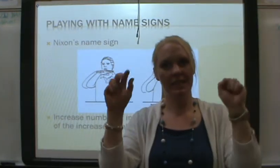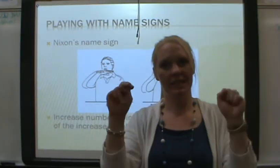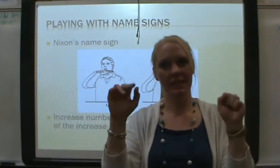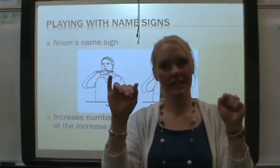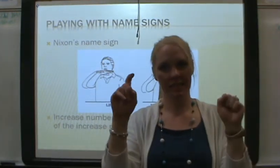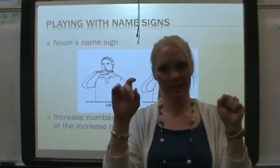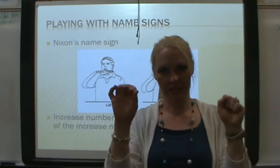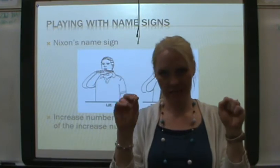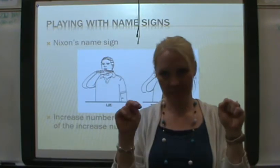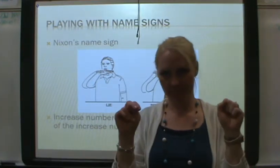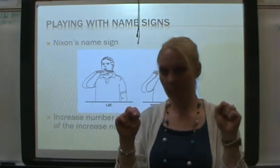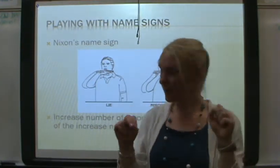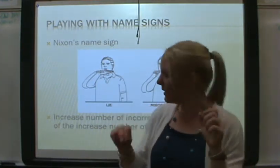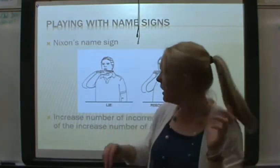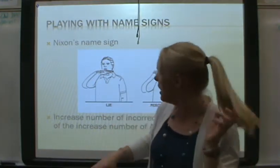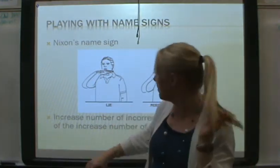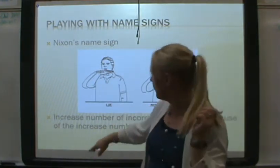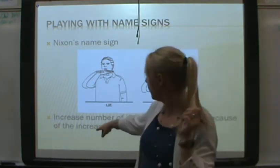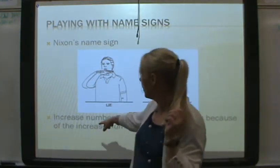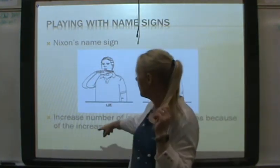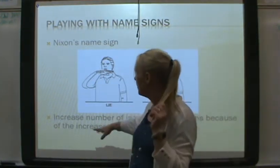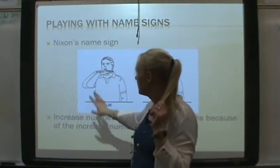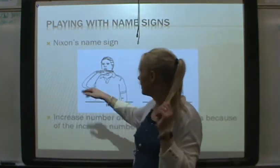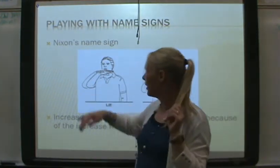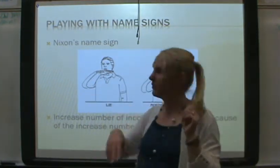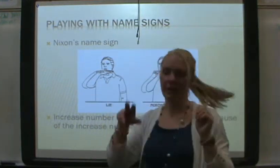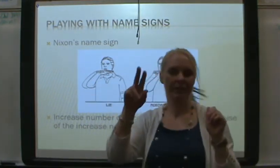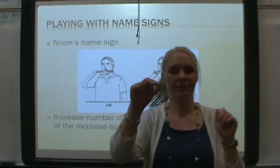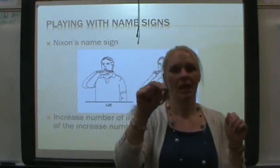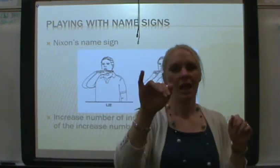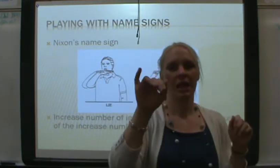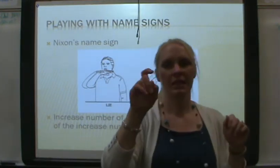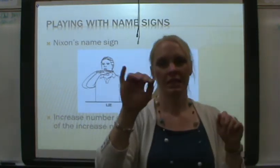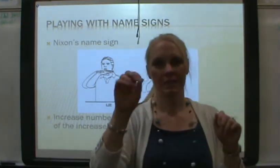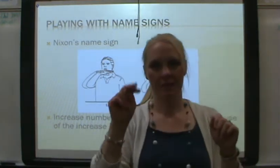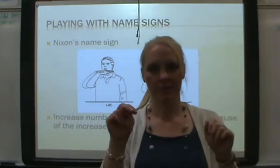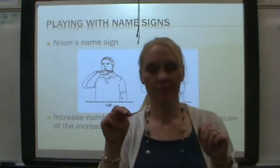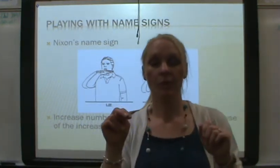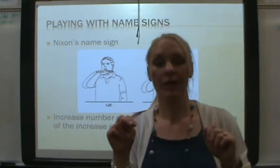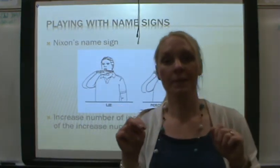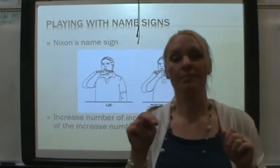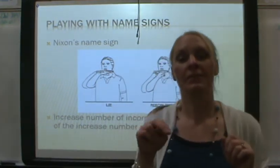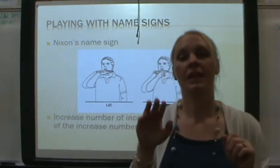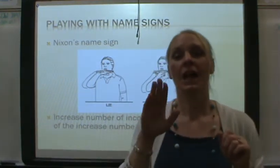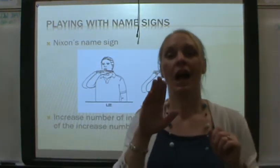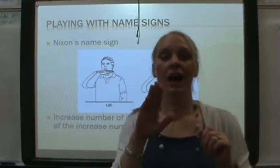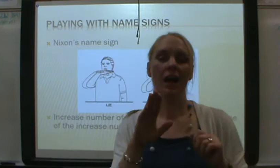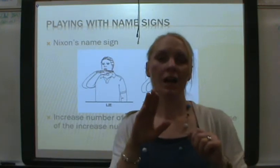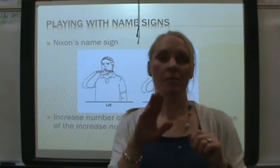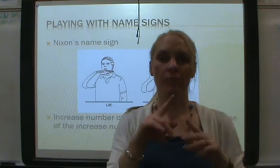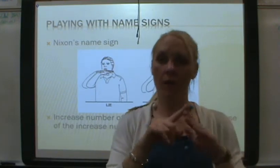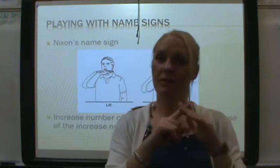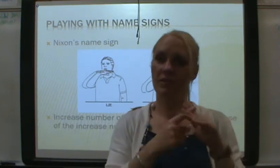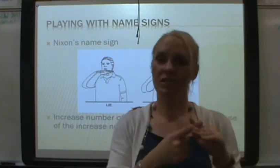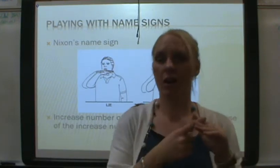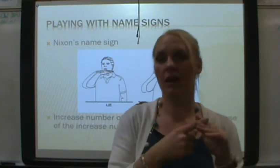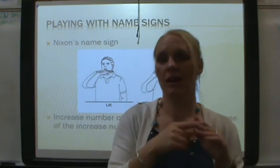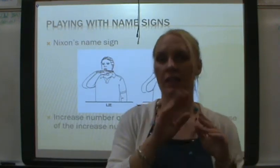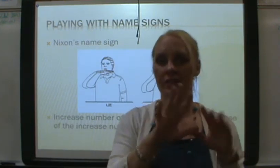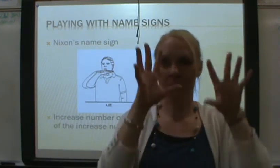Nixon. Right? Before. Oh, yeah. Nixon. Right? Um, probably at the start of his